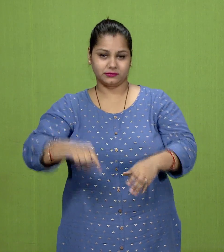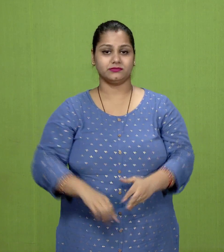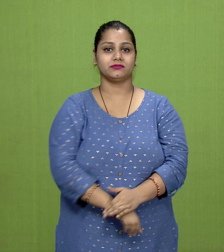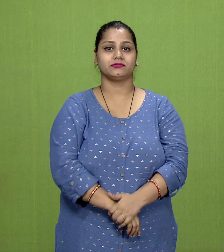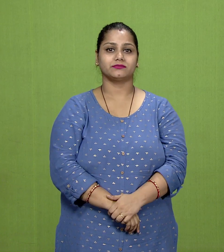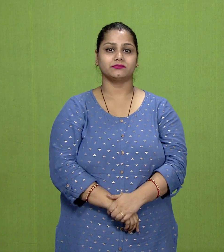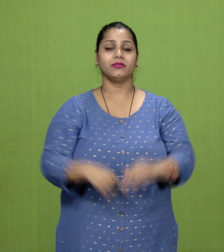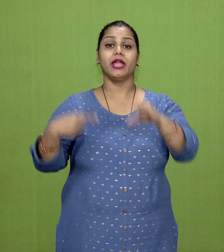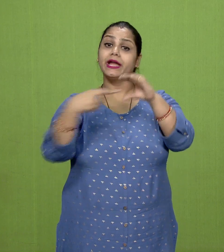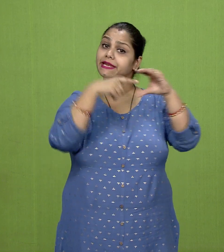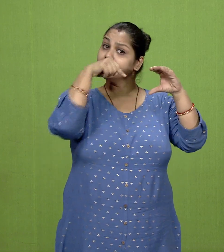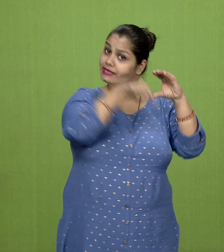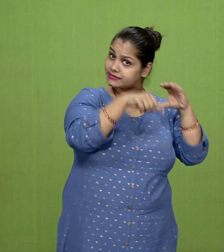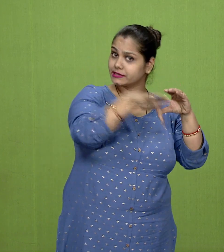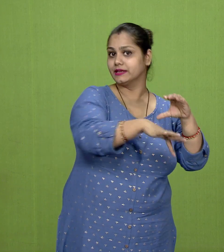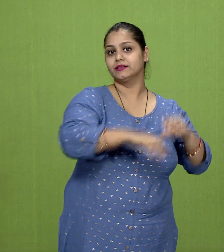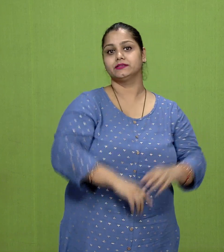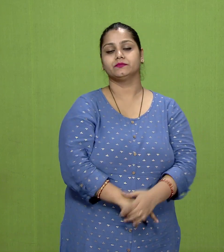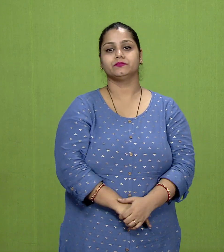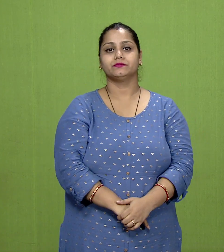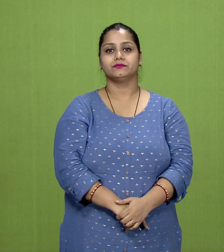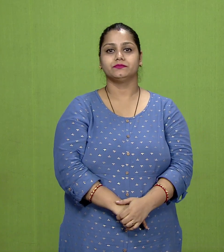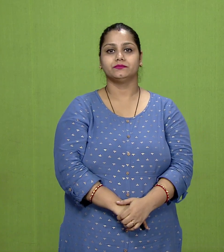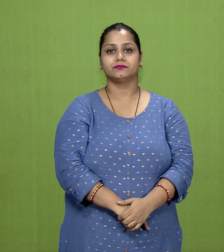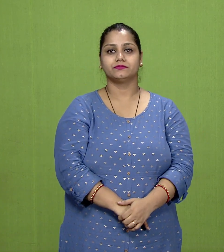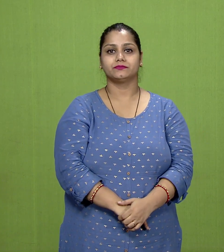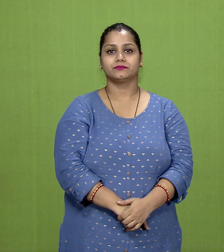on eastern side Kashi